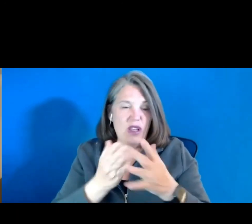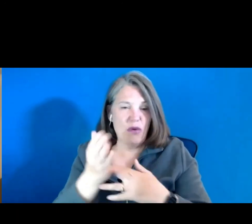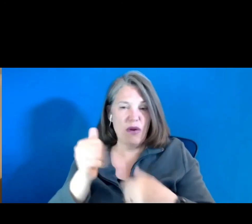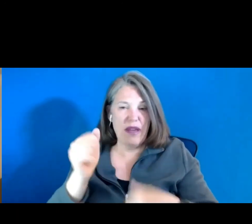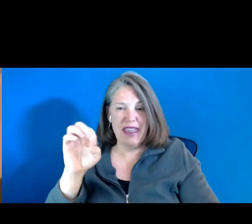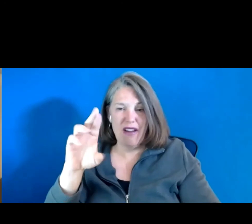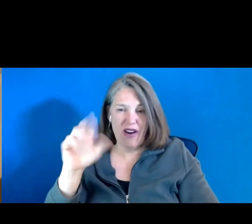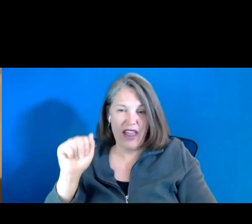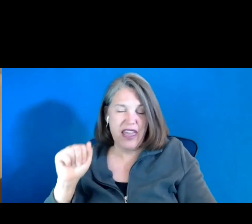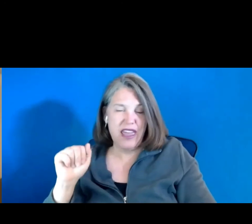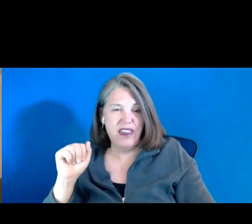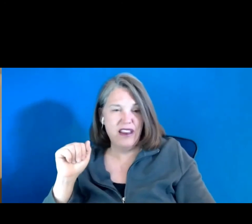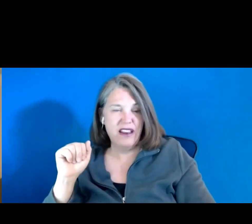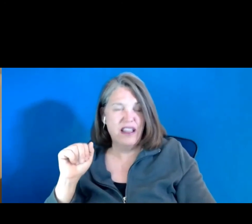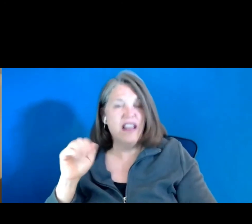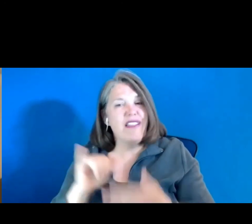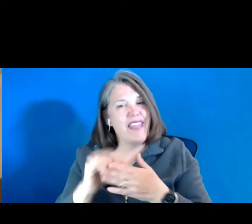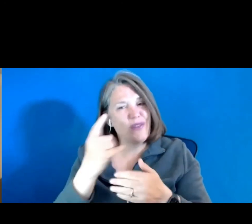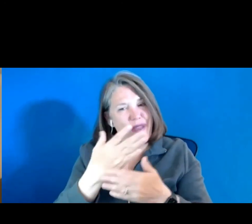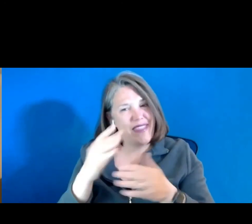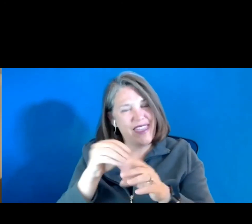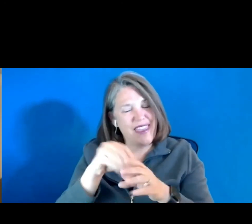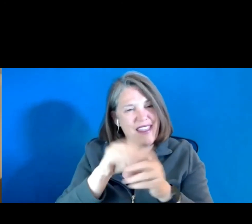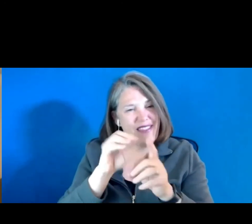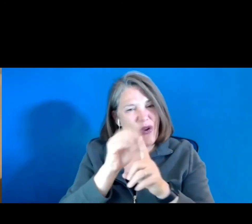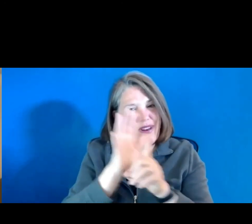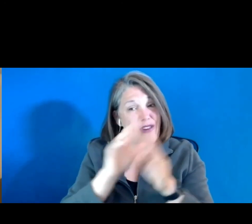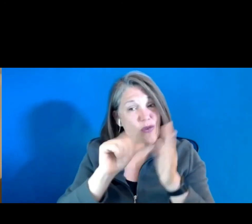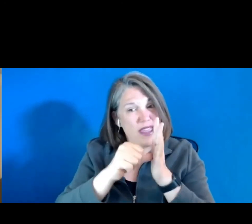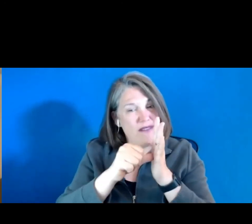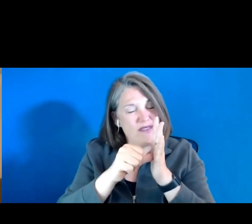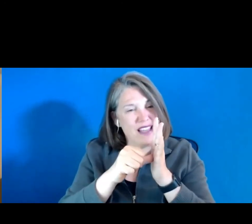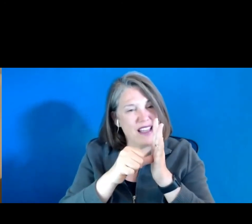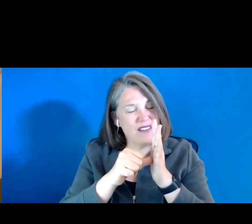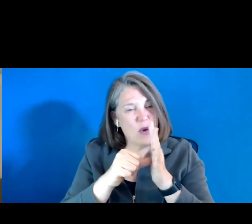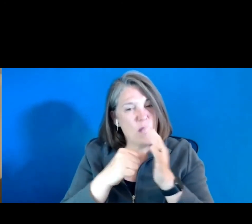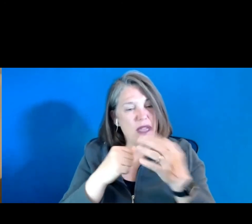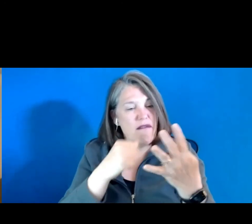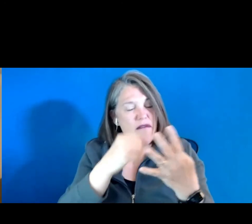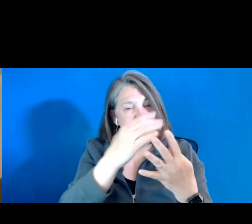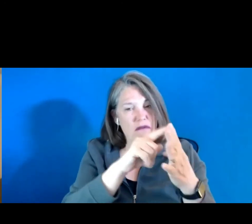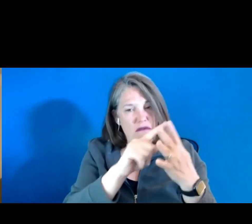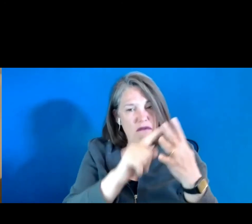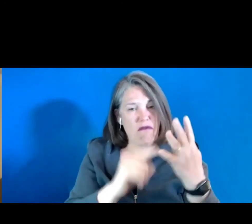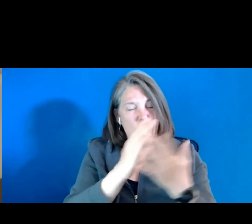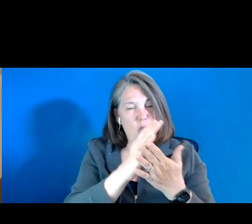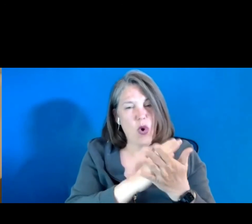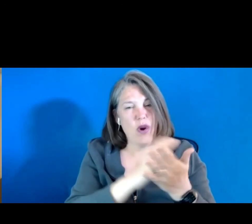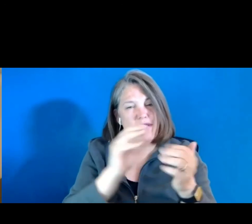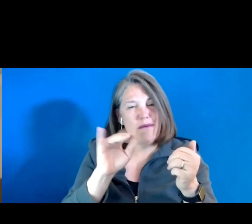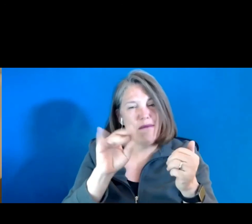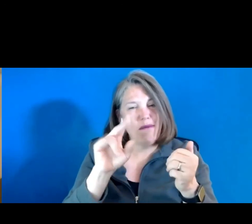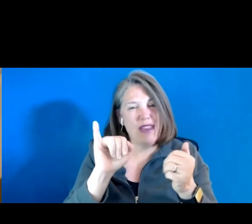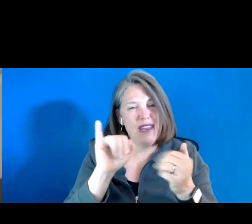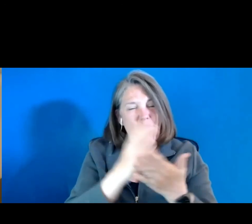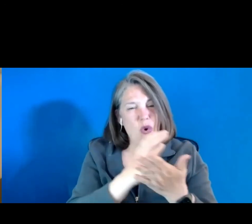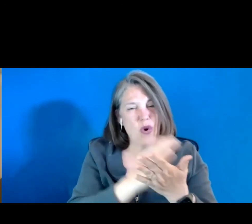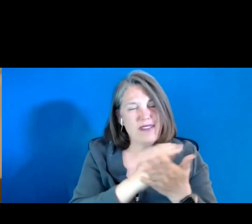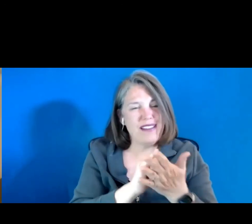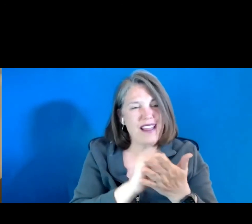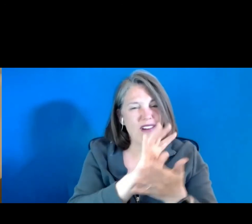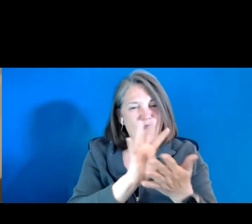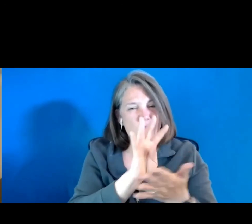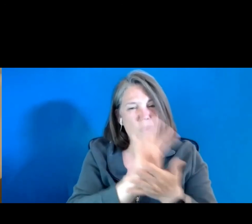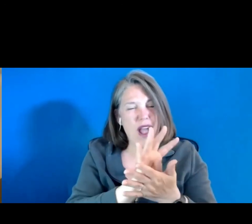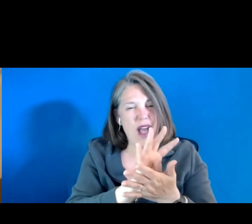That's one of the things usually in the orientation we emphasize. We have four courses, mini courses that are four hours that are being offered